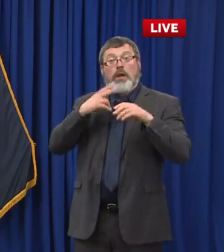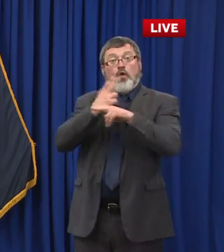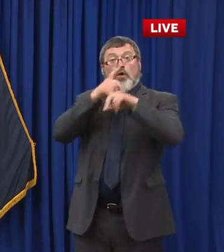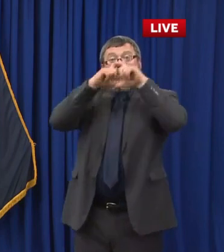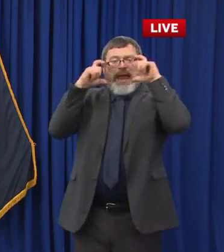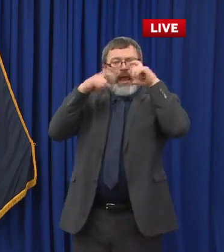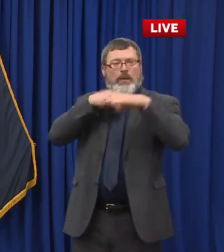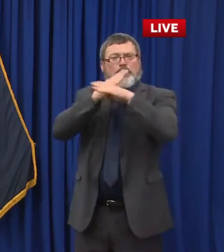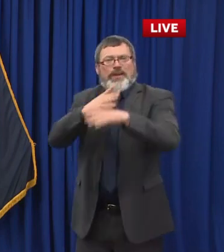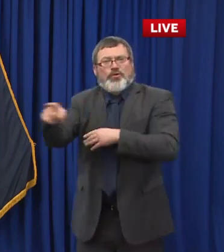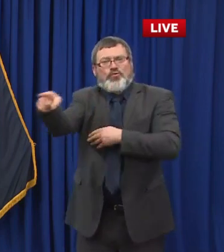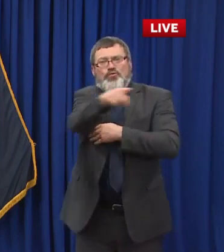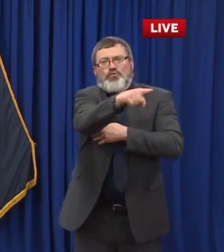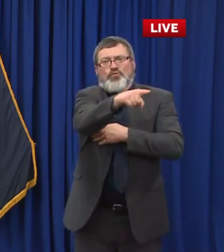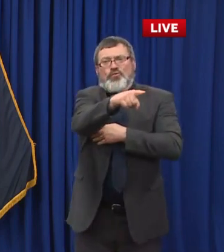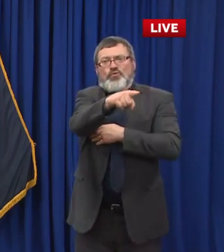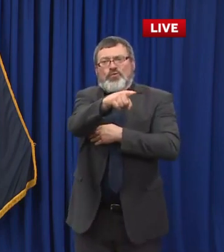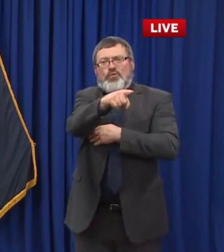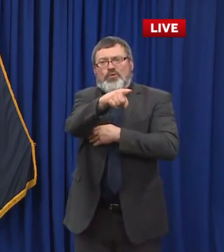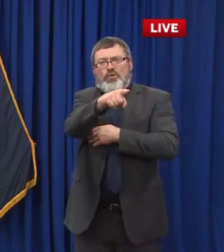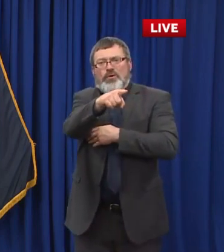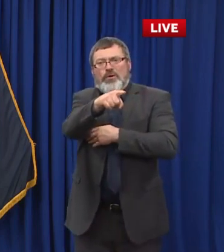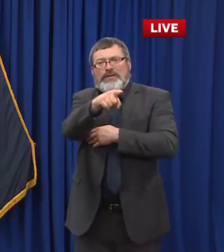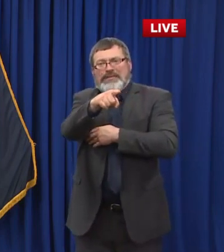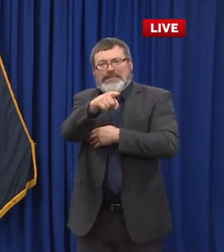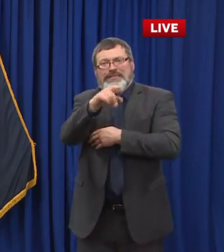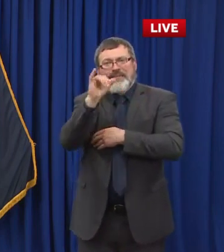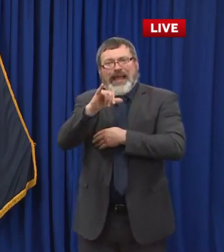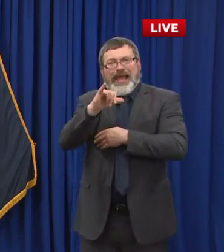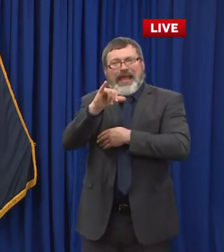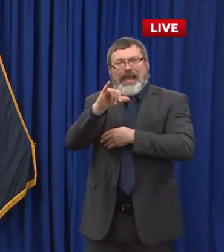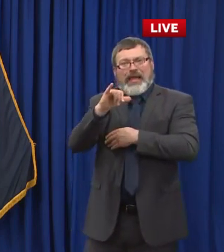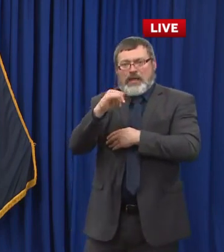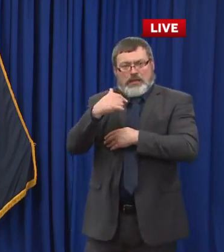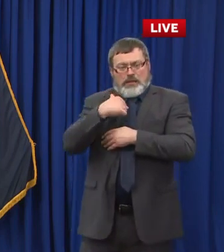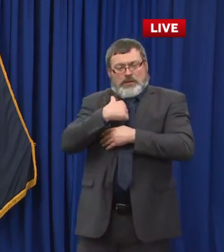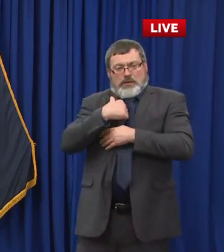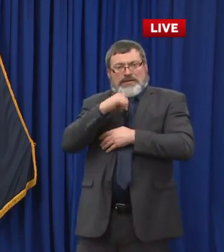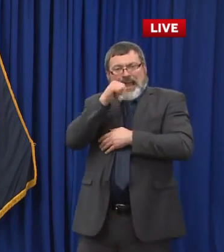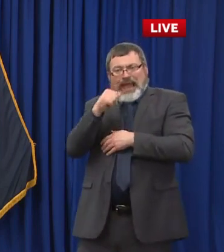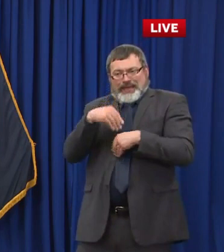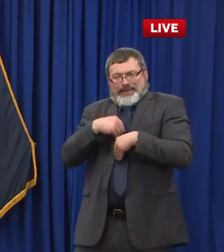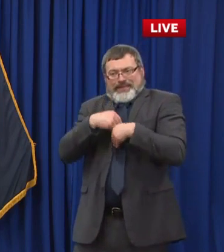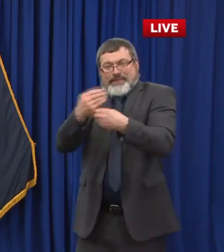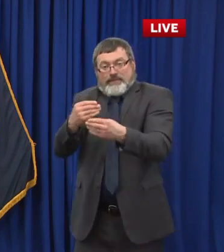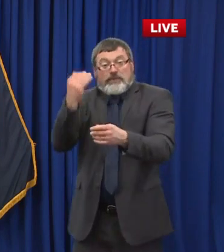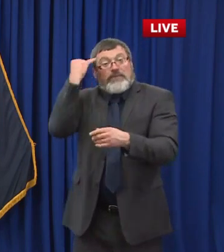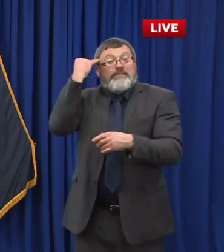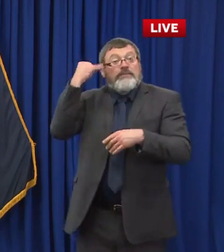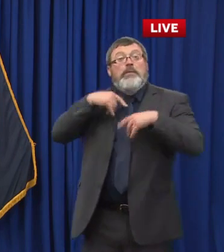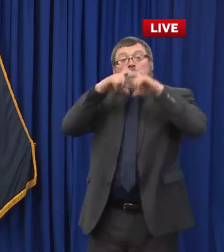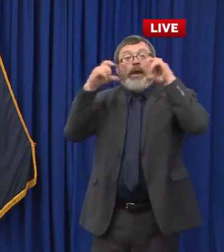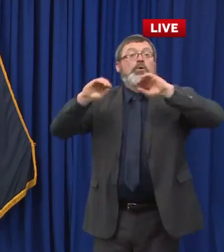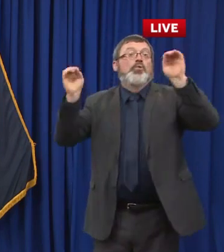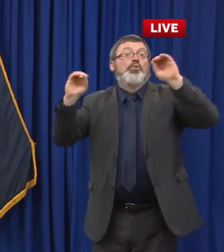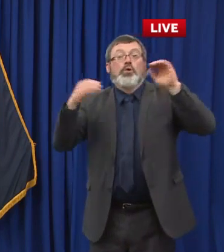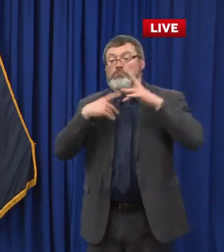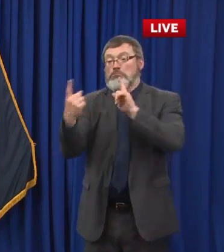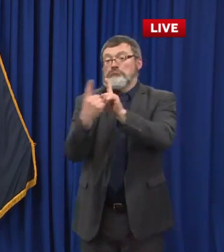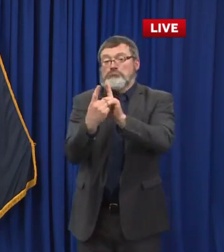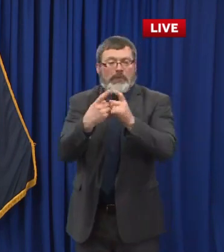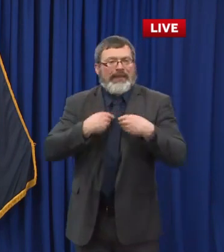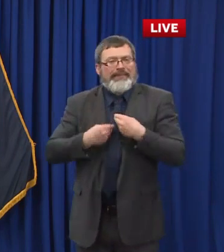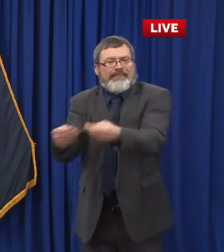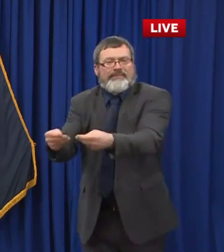isn't just the health risk directly around COVID itself, but it's all the other mitigating issues that have an indirect